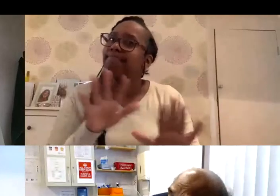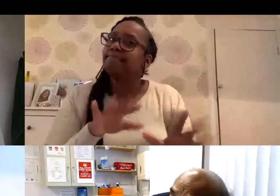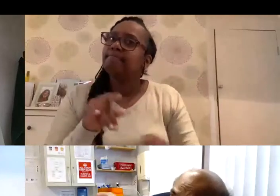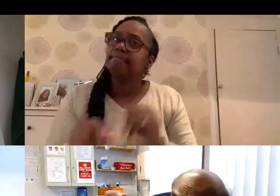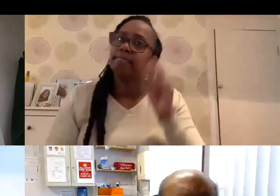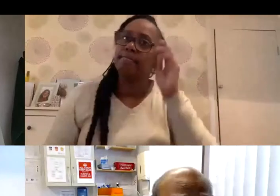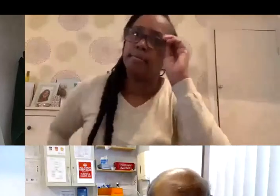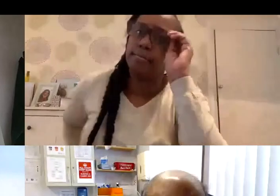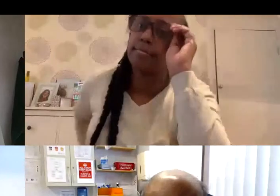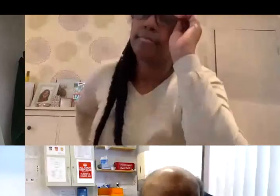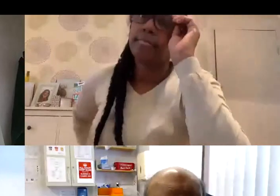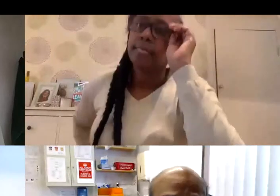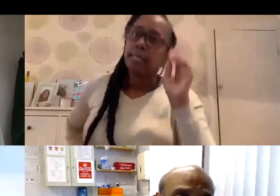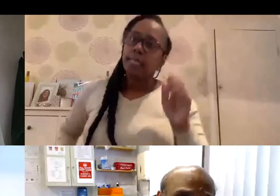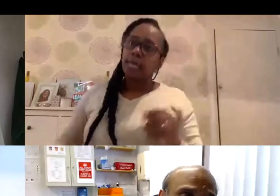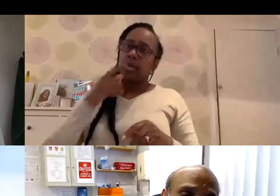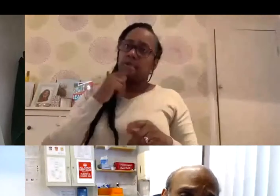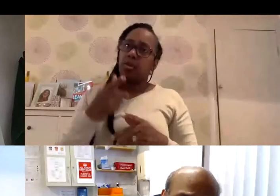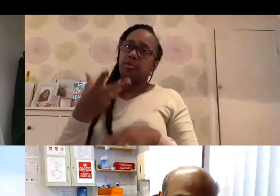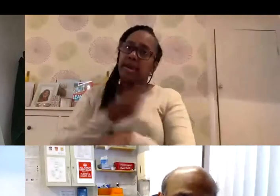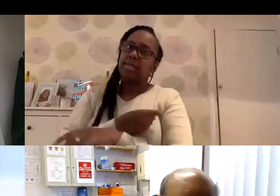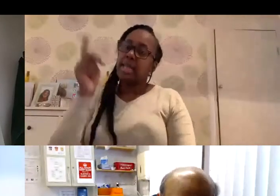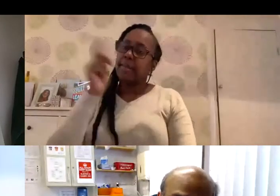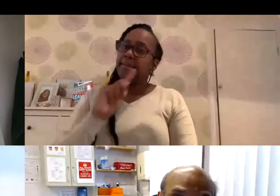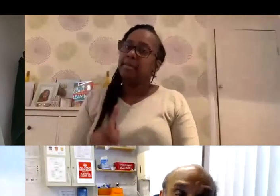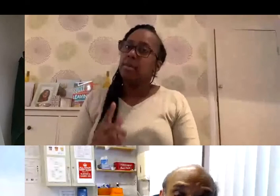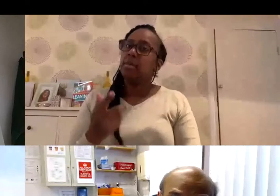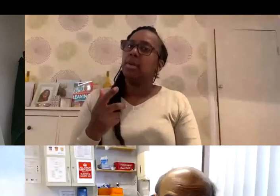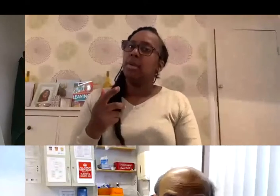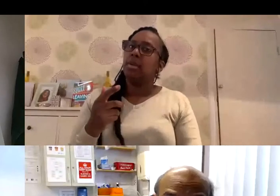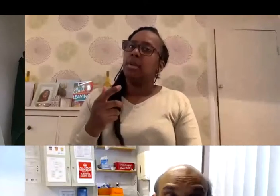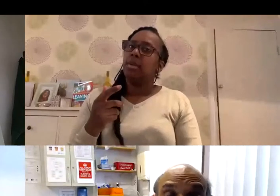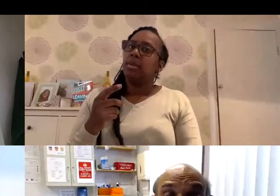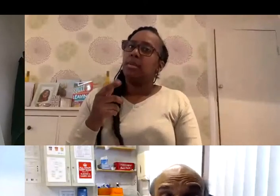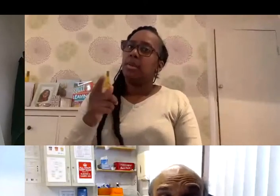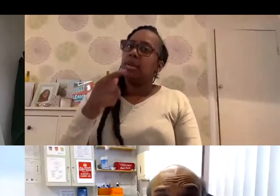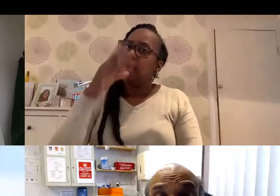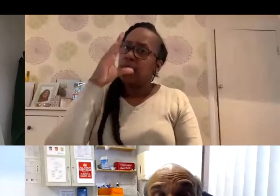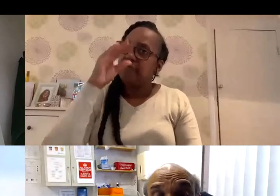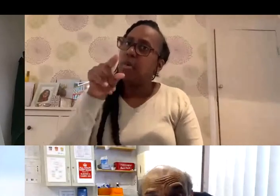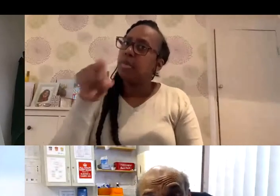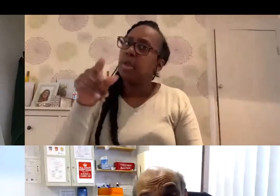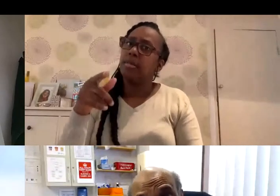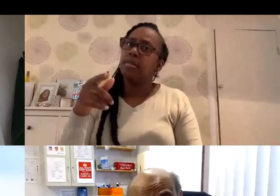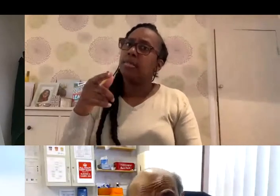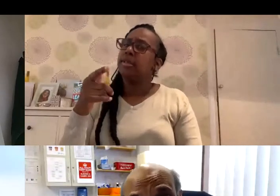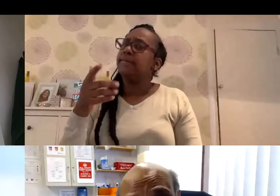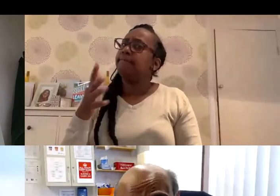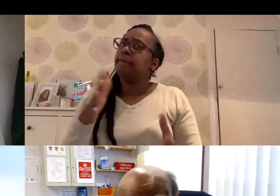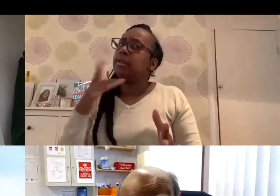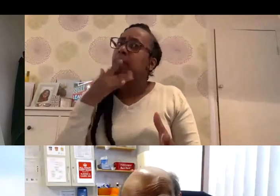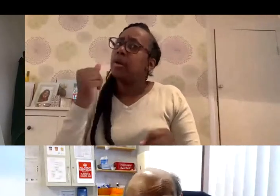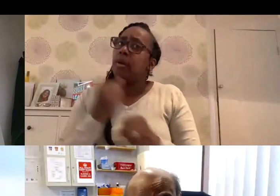we do vaccinate people who are on immunosuppressive medication. Absolutely. But we do tell them that they may not make as much as a